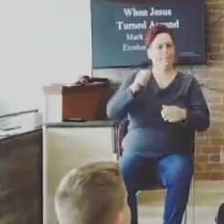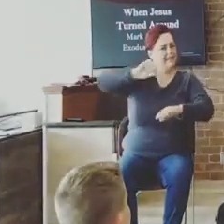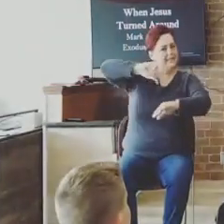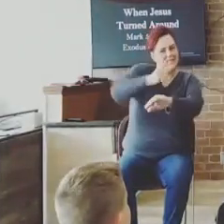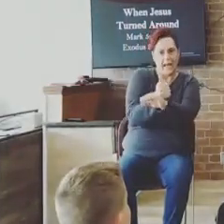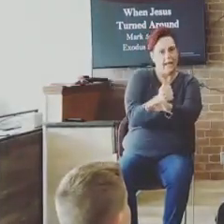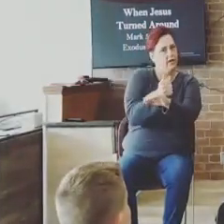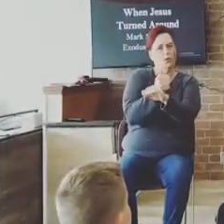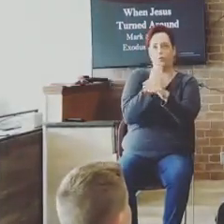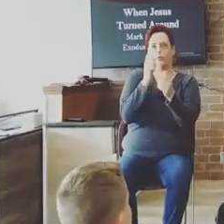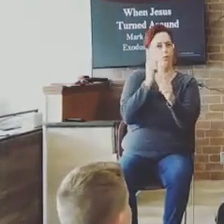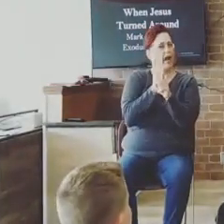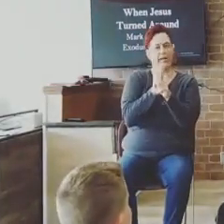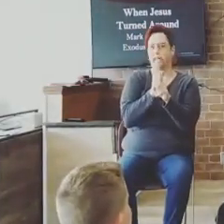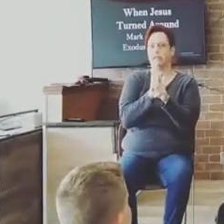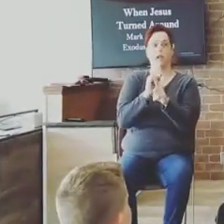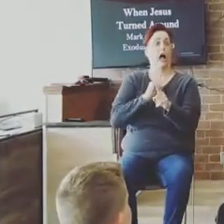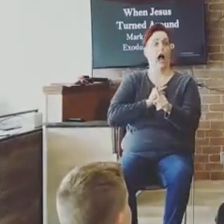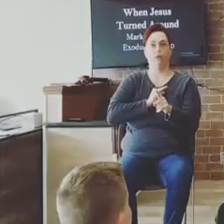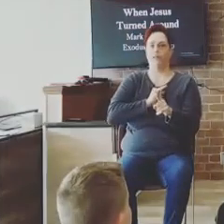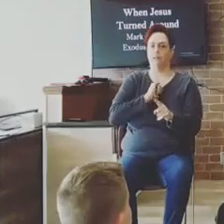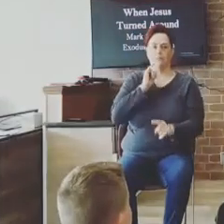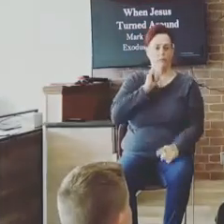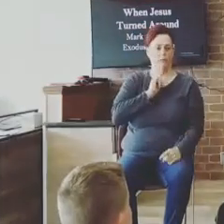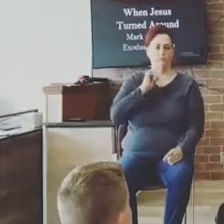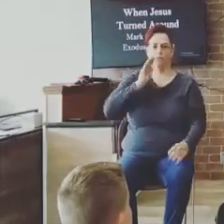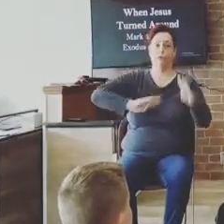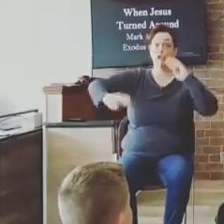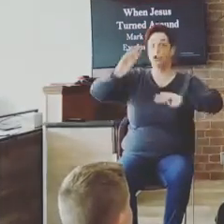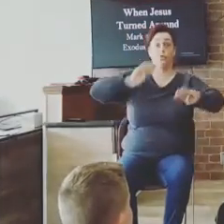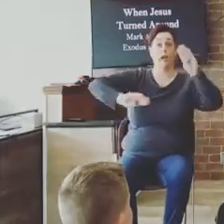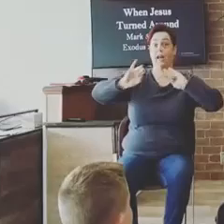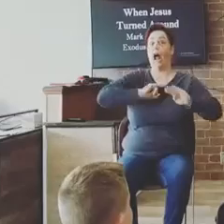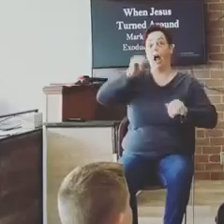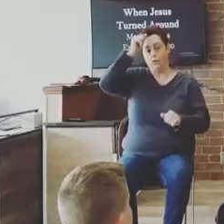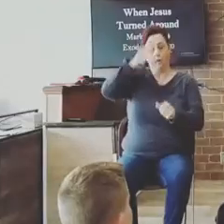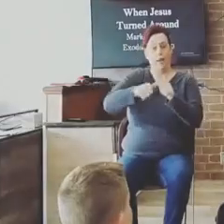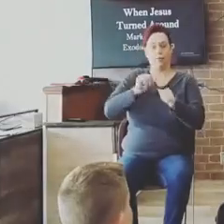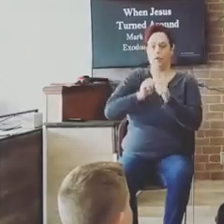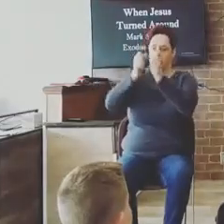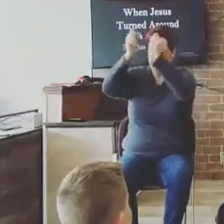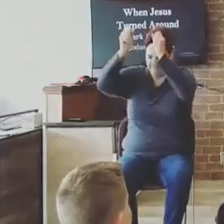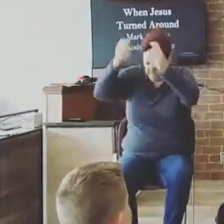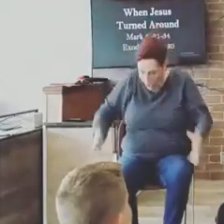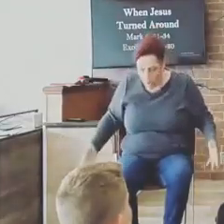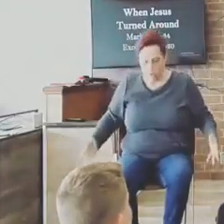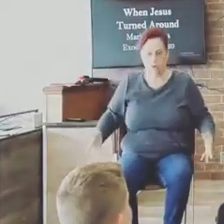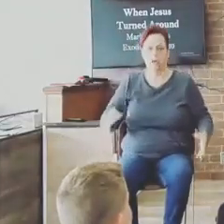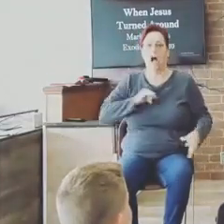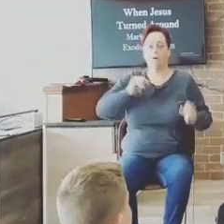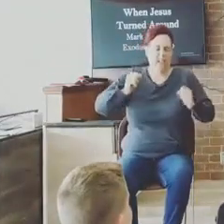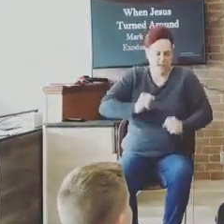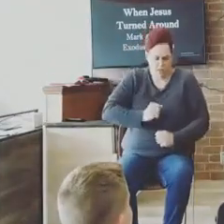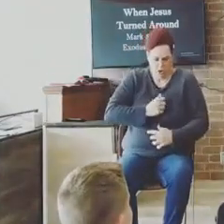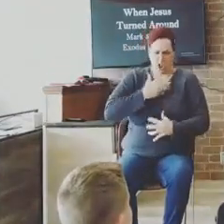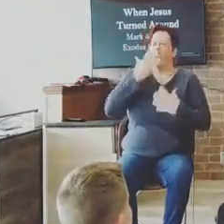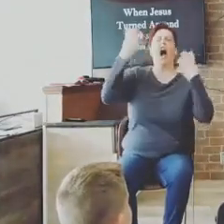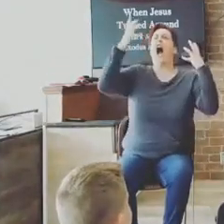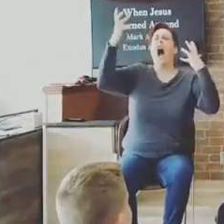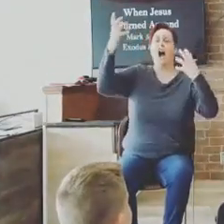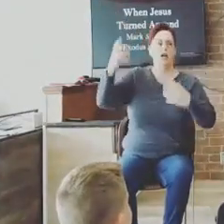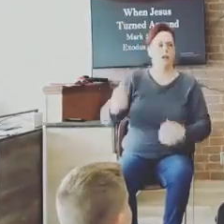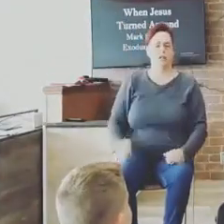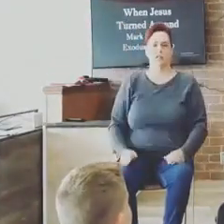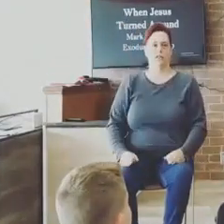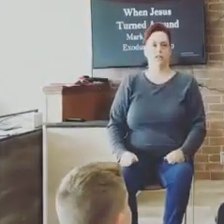And I was just getting really irritated. And I remember it dropped, and I was just getting so angry. And I was like, ugh! And then I